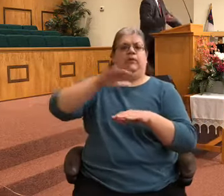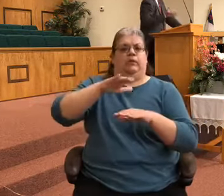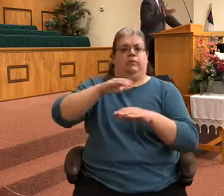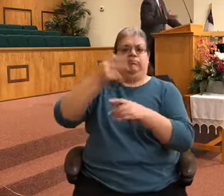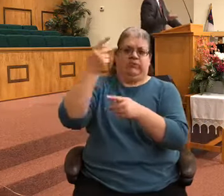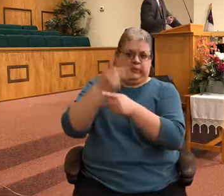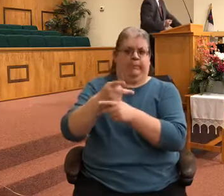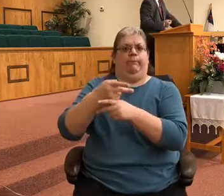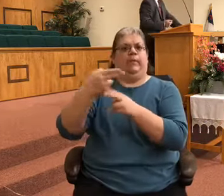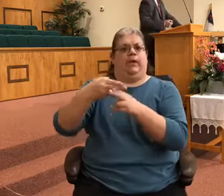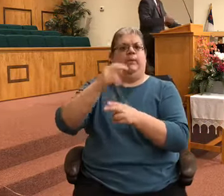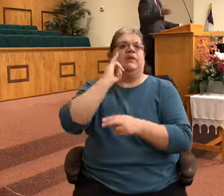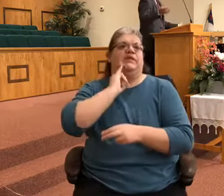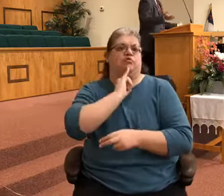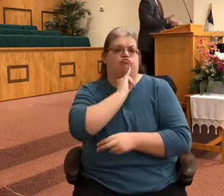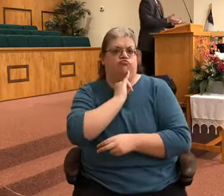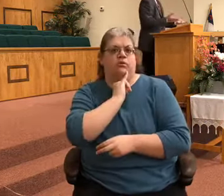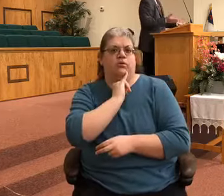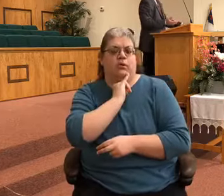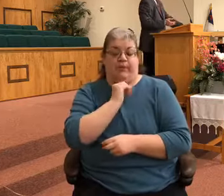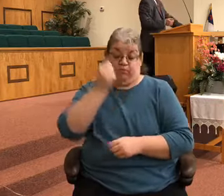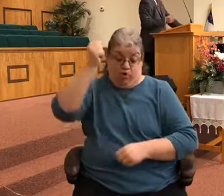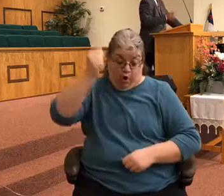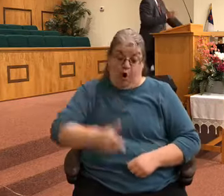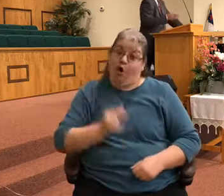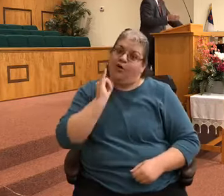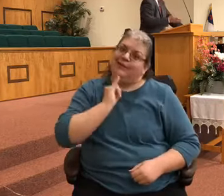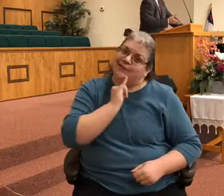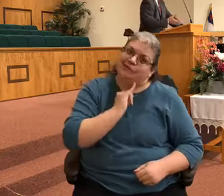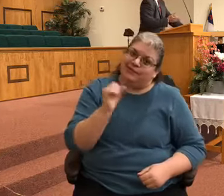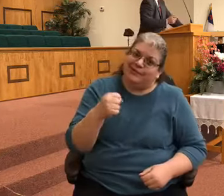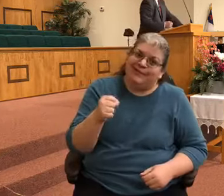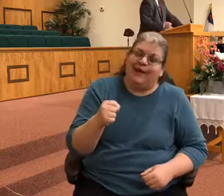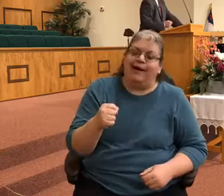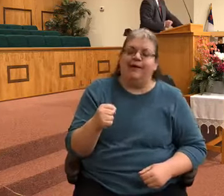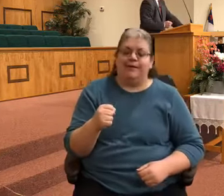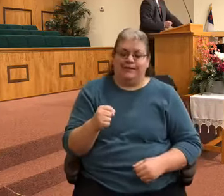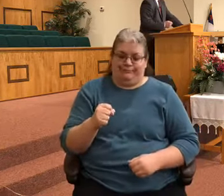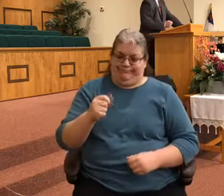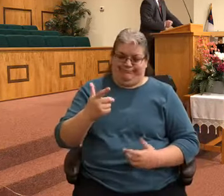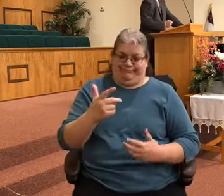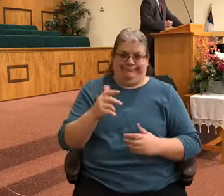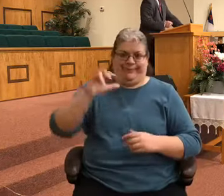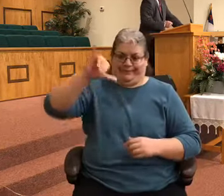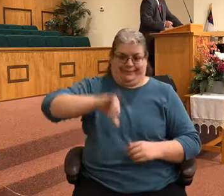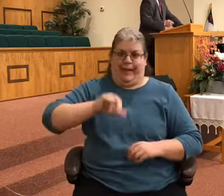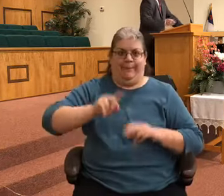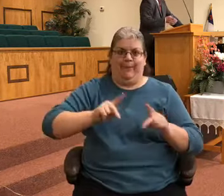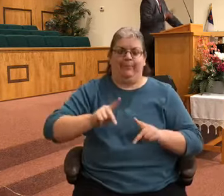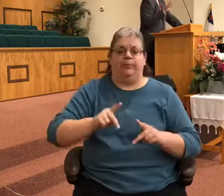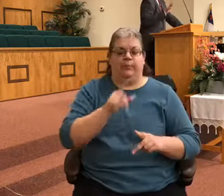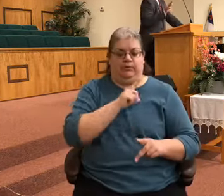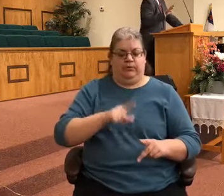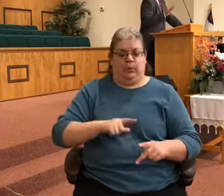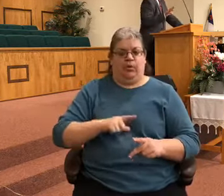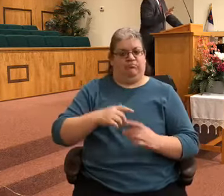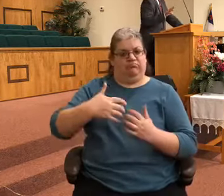name Israel. They were all Israelites, but that's the way the Lord divided them. And the northern kingdom,